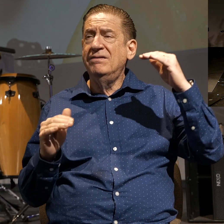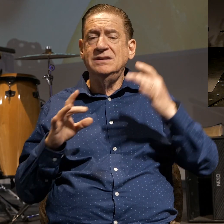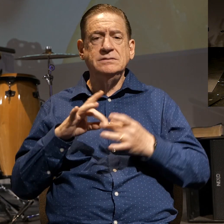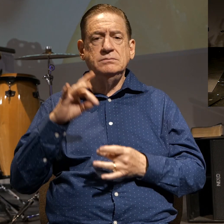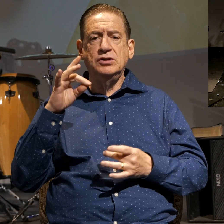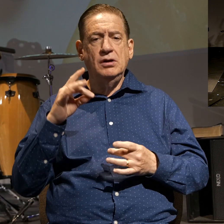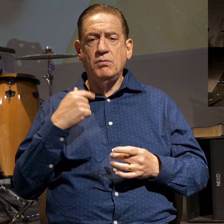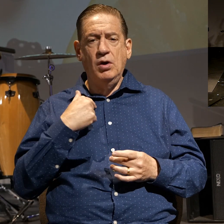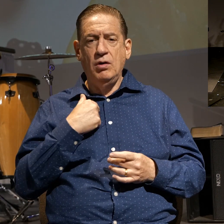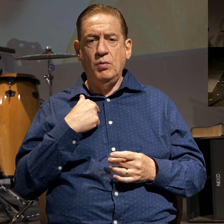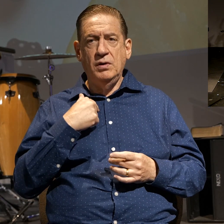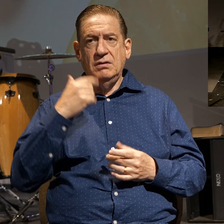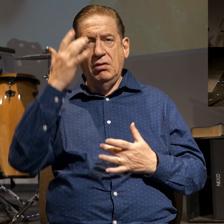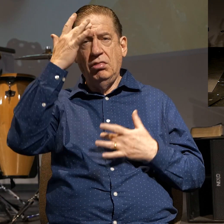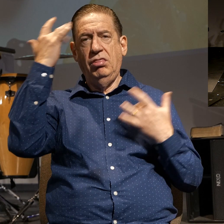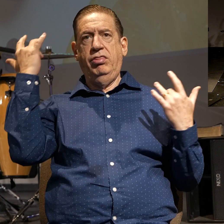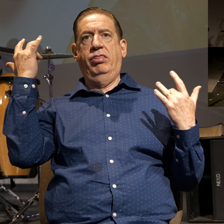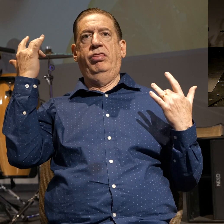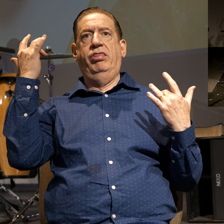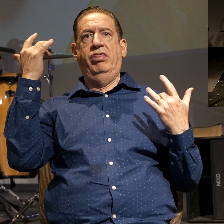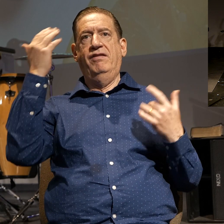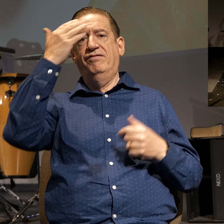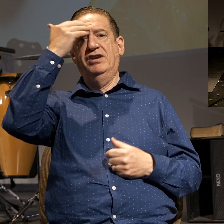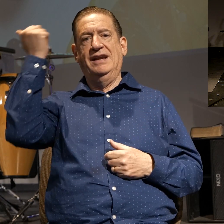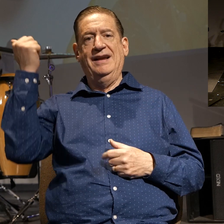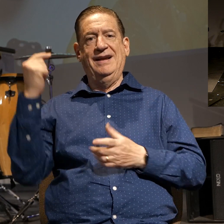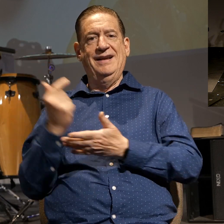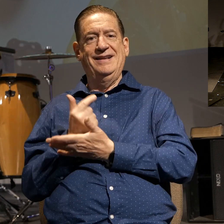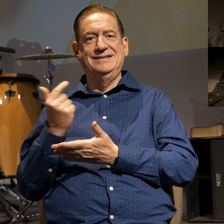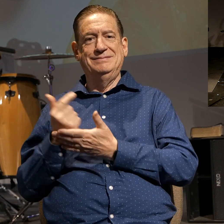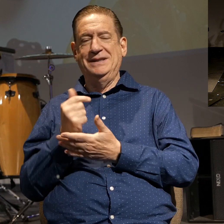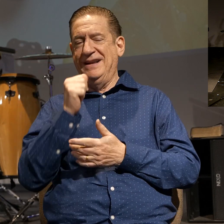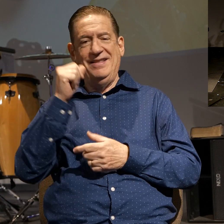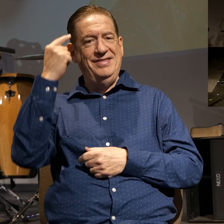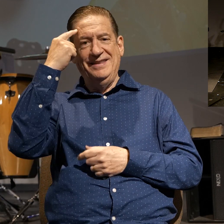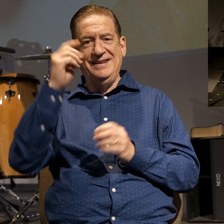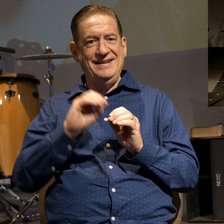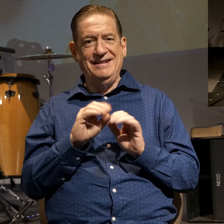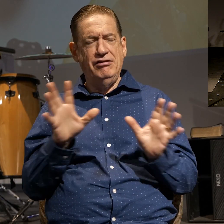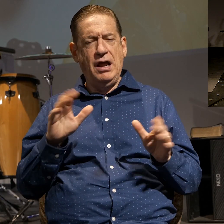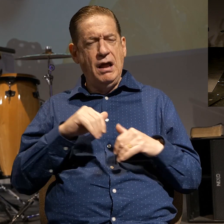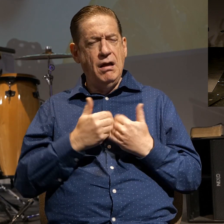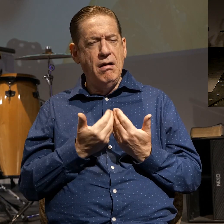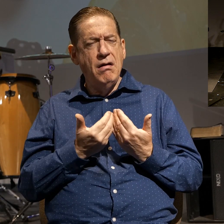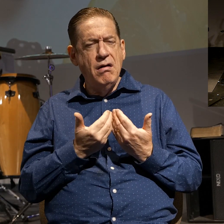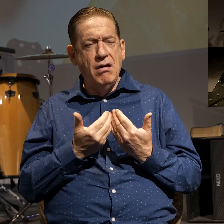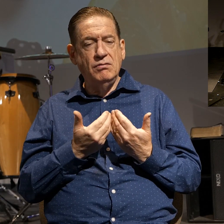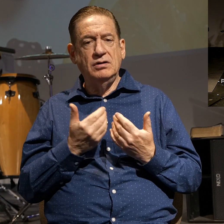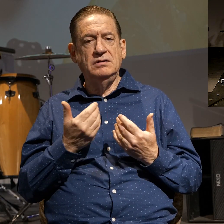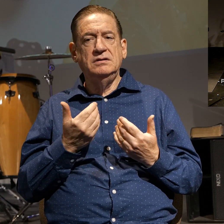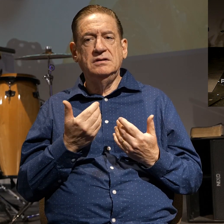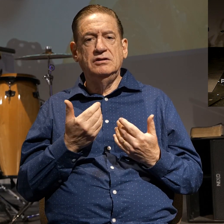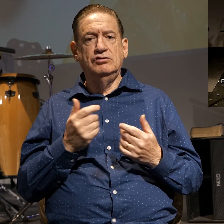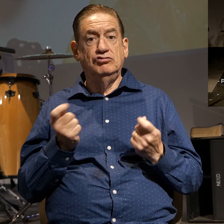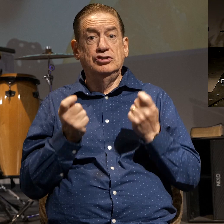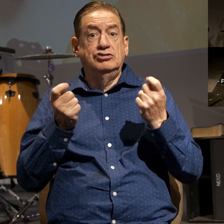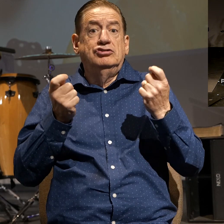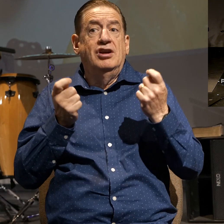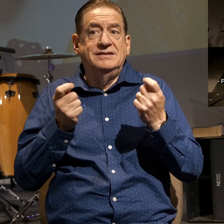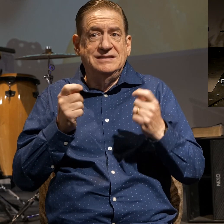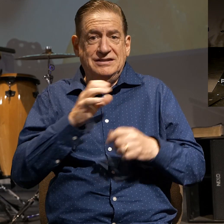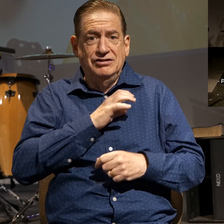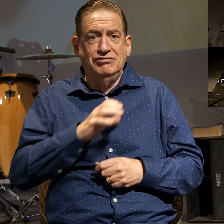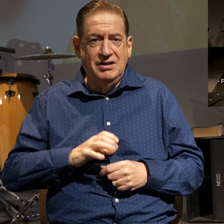have gospel amnesia. We're not thinking clearly. So how do we turn that from concept to reality? Right here. Rejoice in Christ as your fundamental